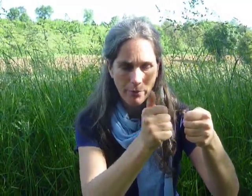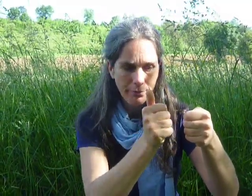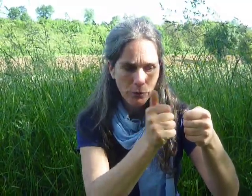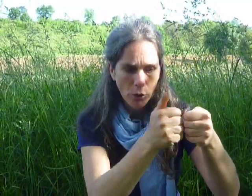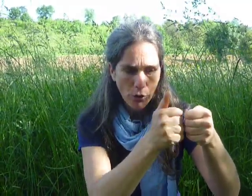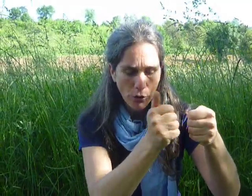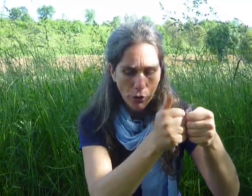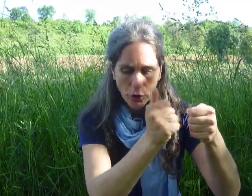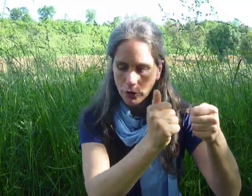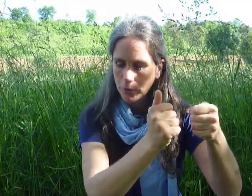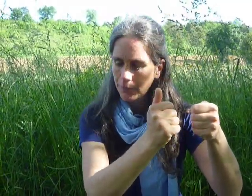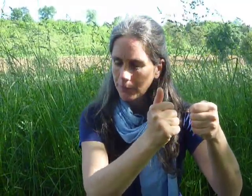Knock, knock, knock.